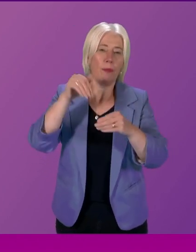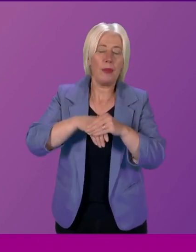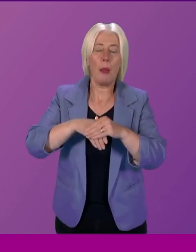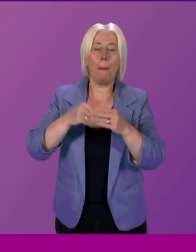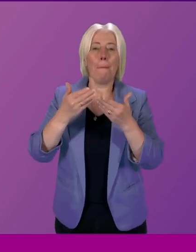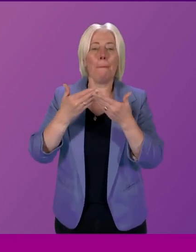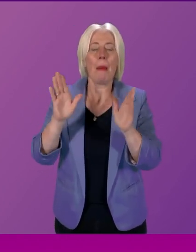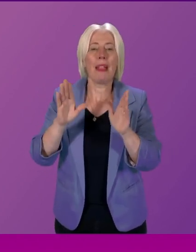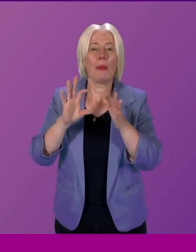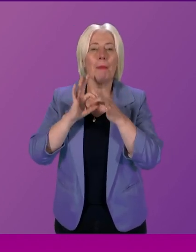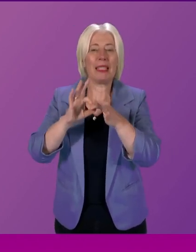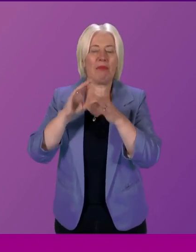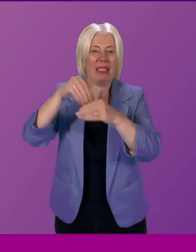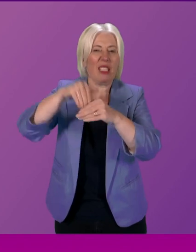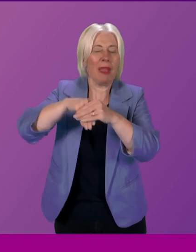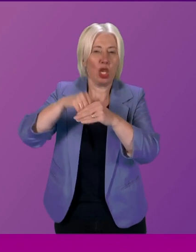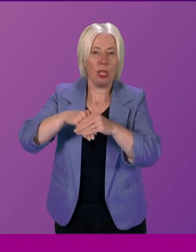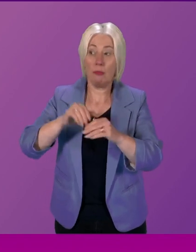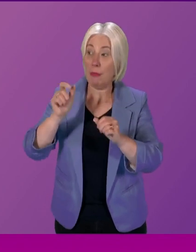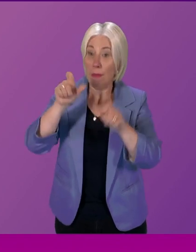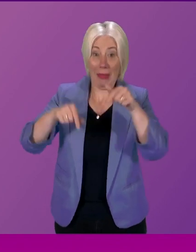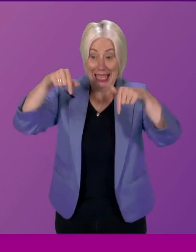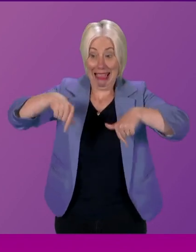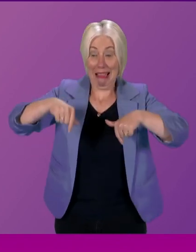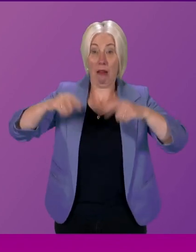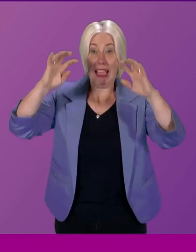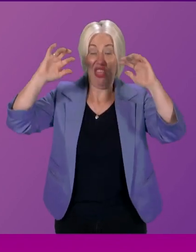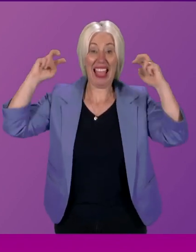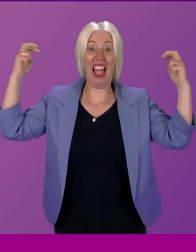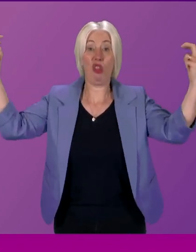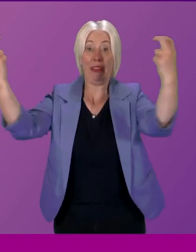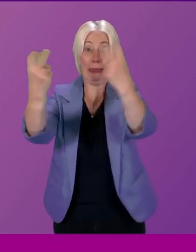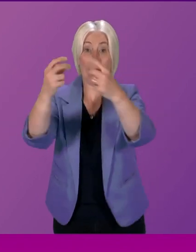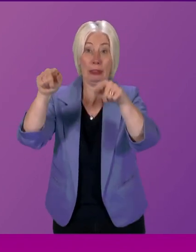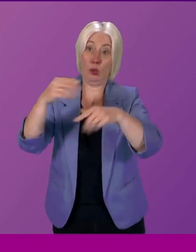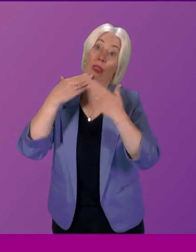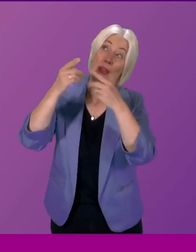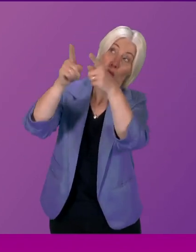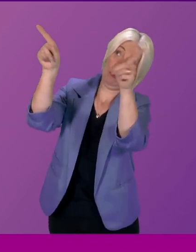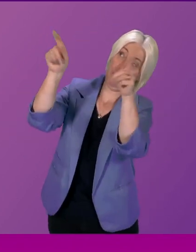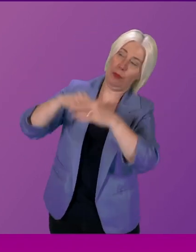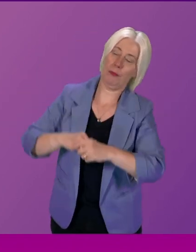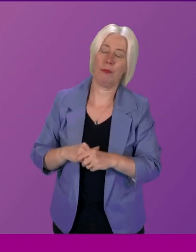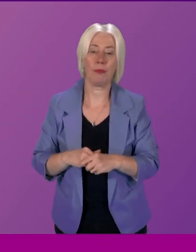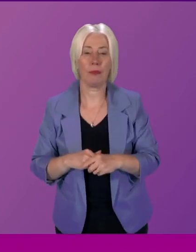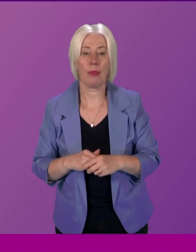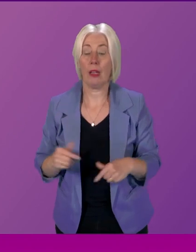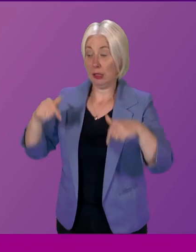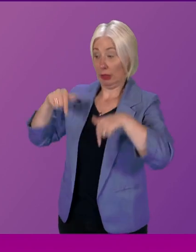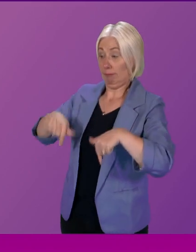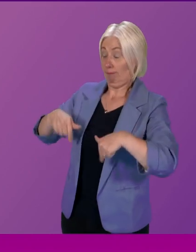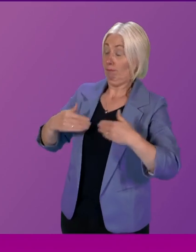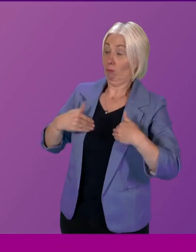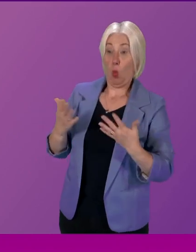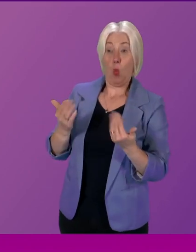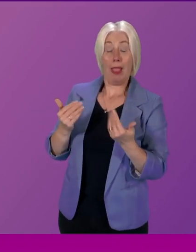elements of the work and who I know are in the gallery today and we on this side of the chamber do welcome the recommendations